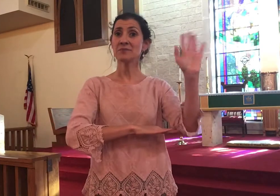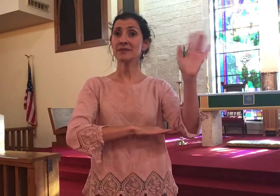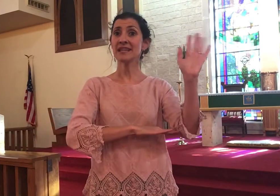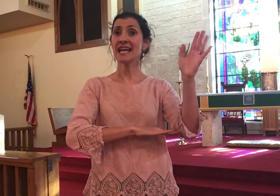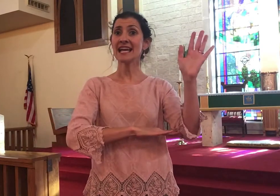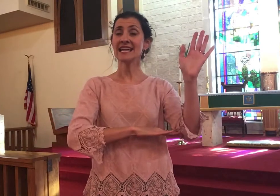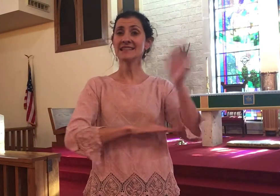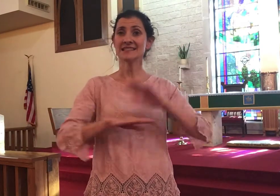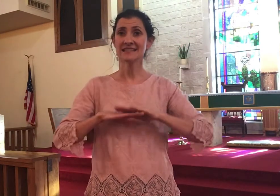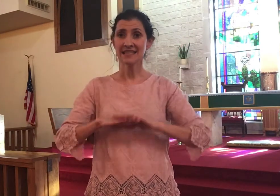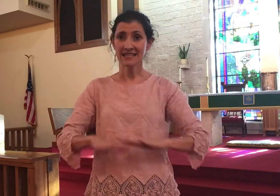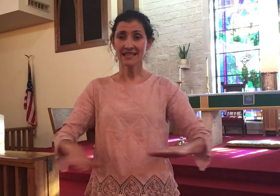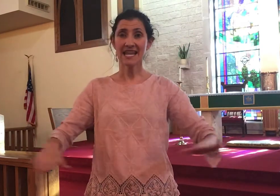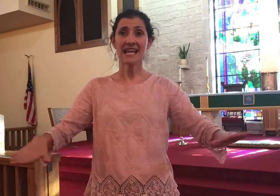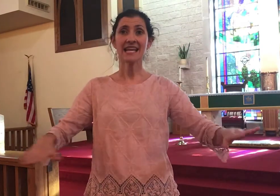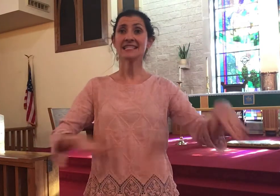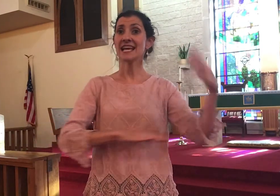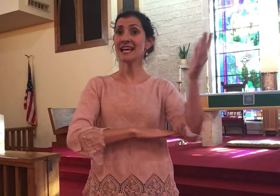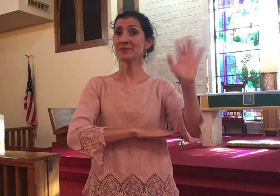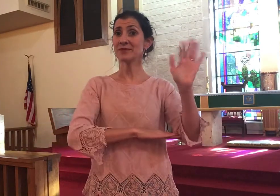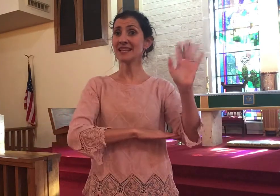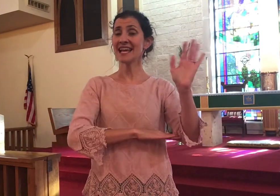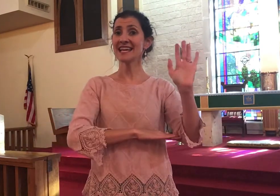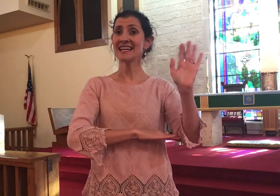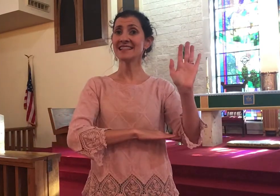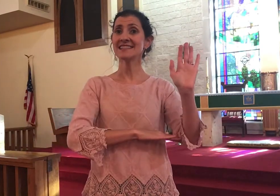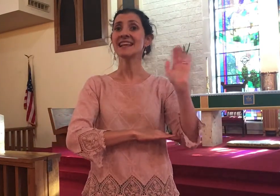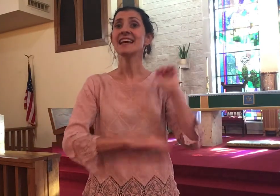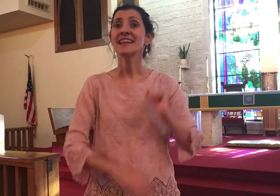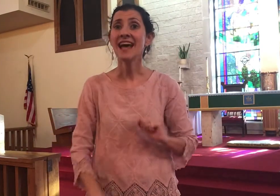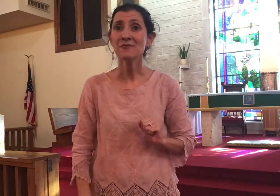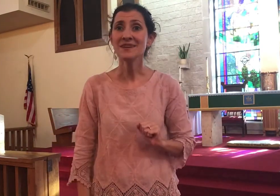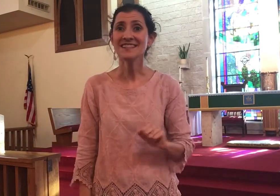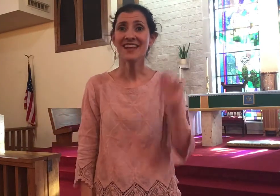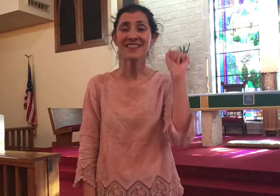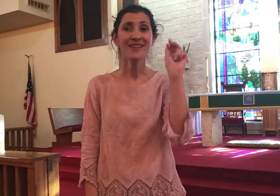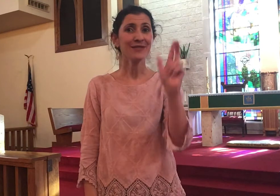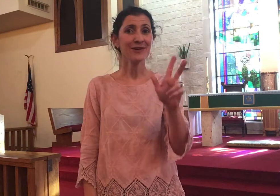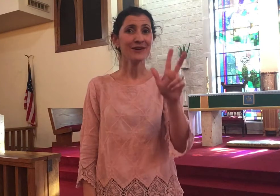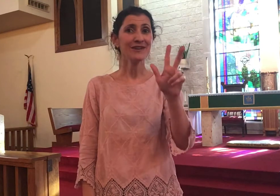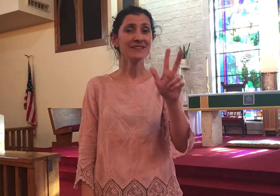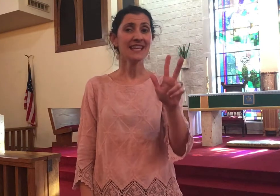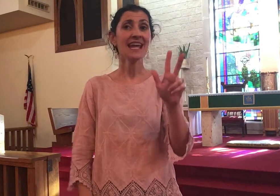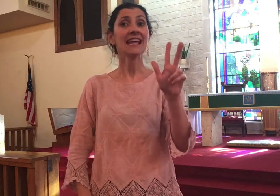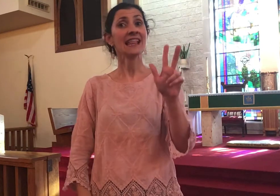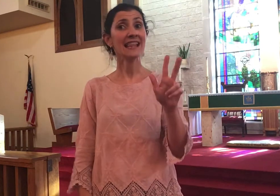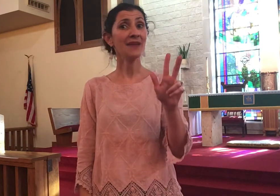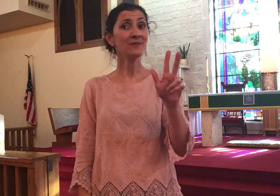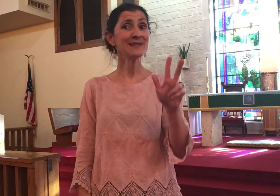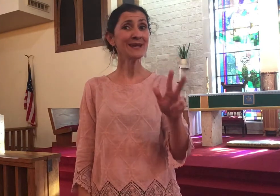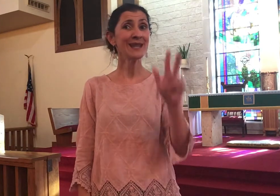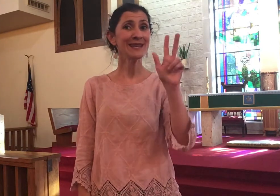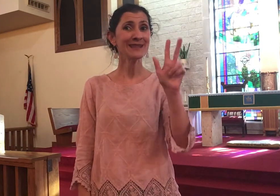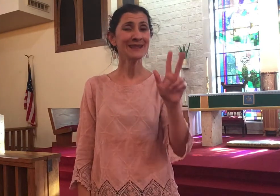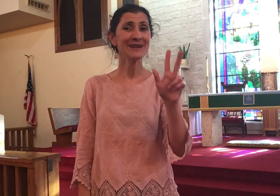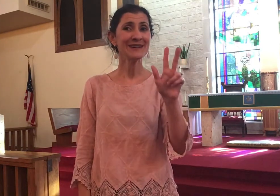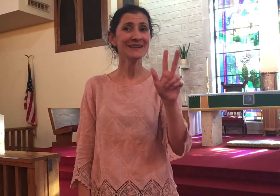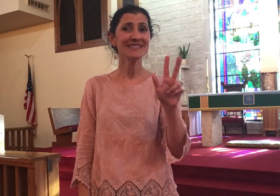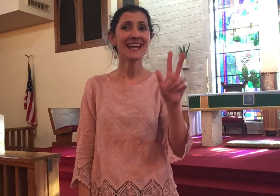plants land and plants that was on the third day that was on the third day